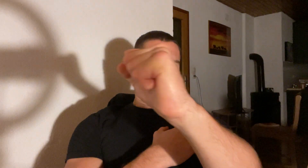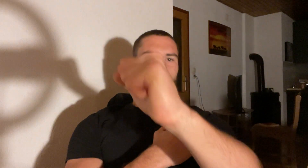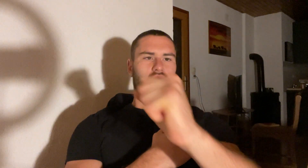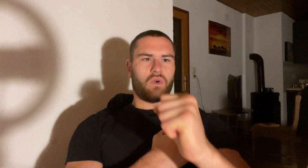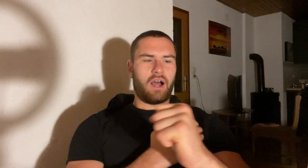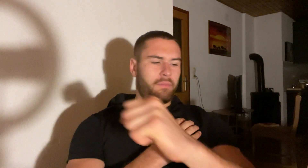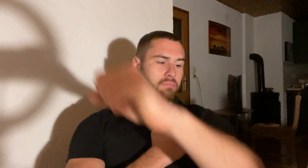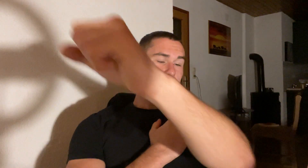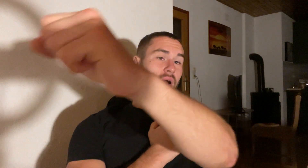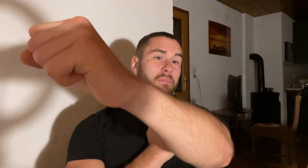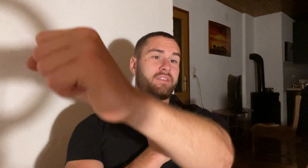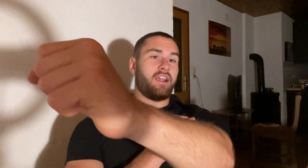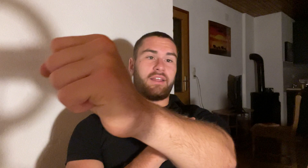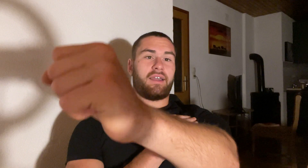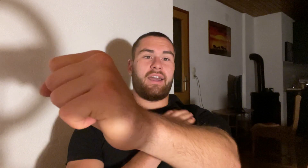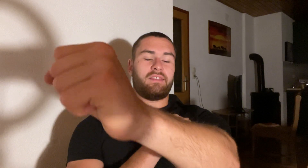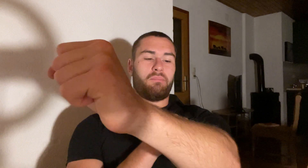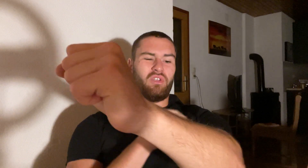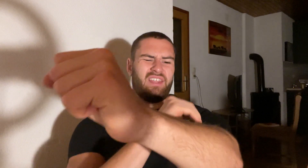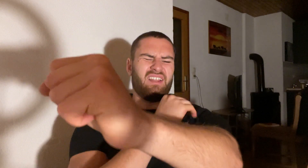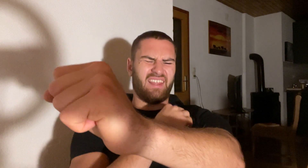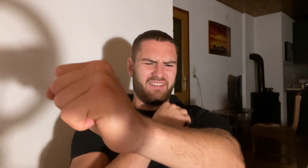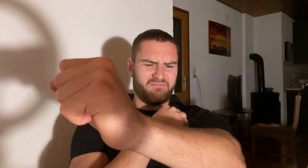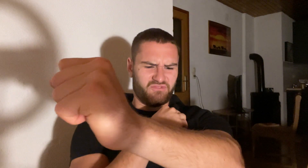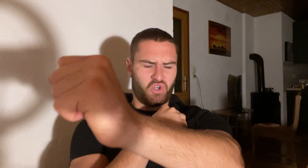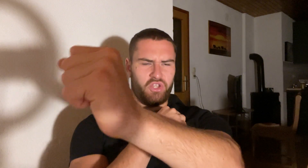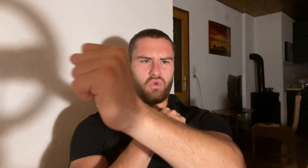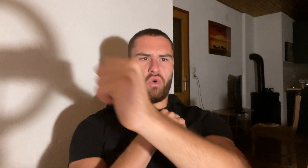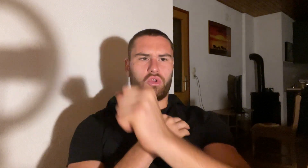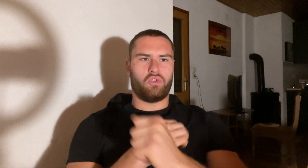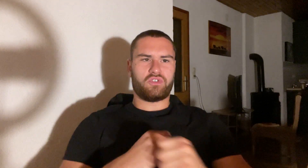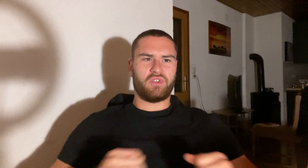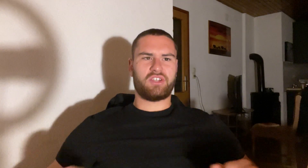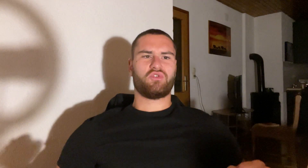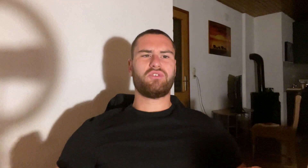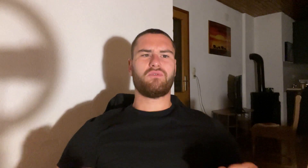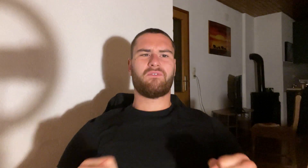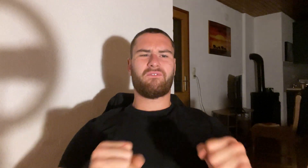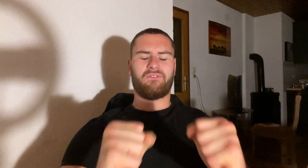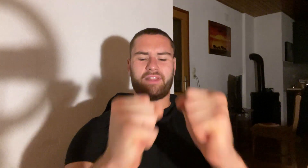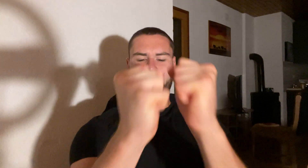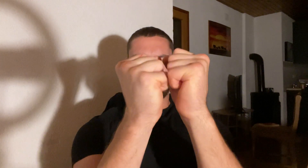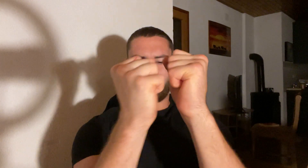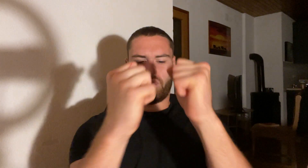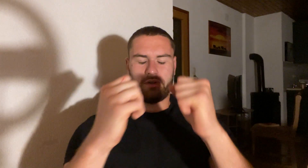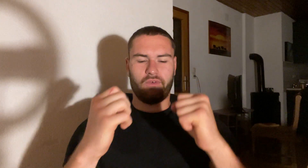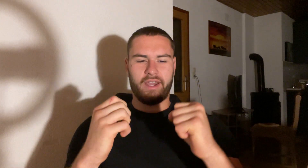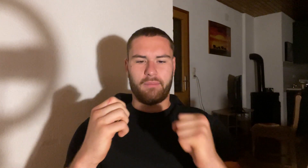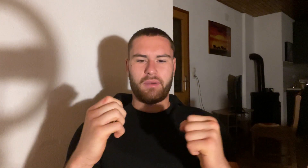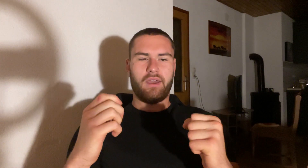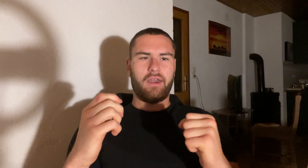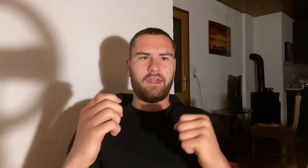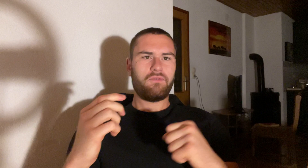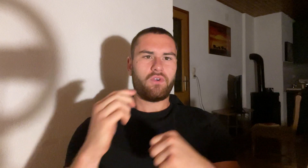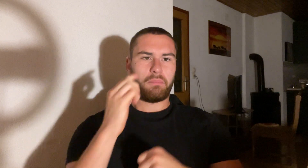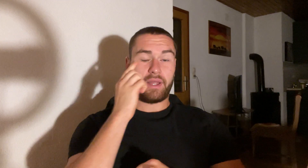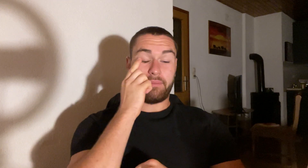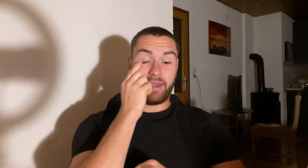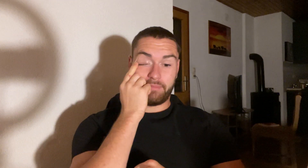to up there, like at the point. And then like trying to hold on. So I try to flex all the way up. And if you apply Mike